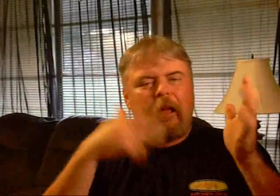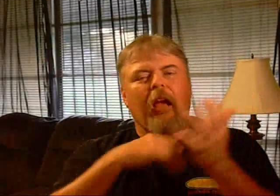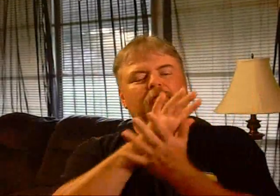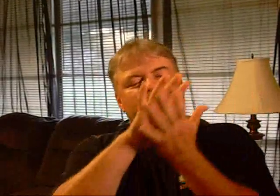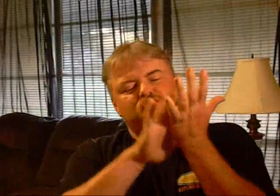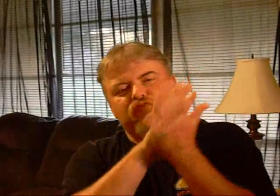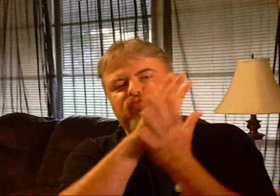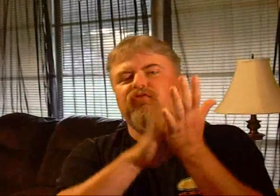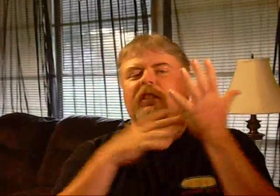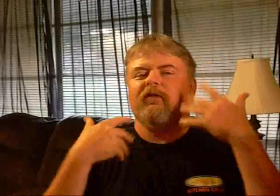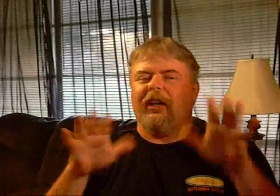Mom, read her letter.